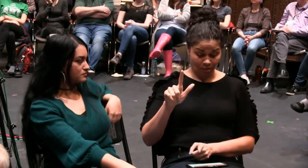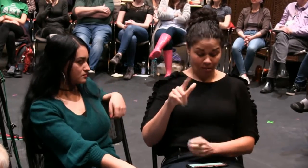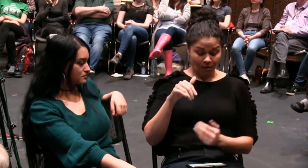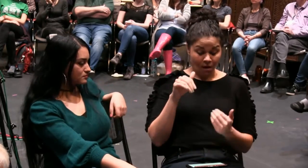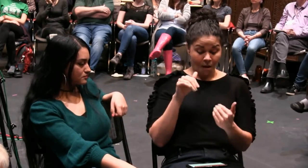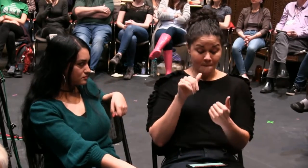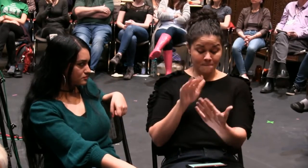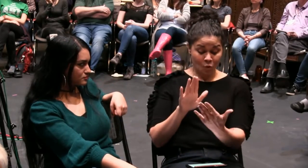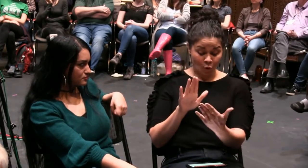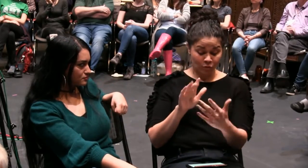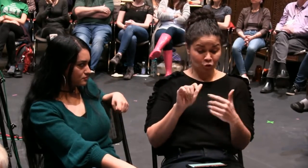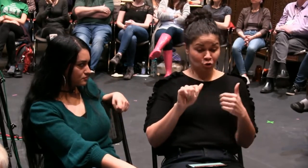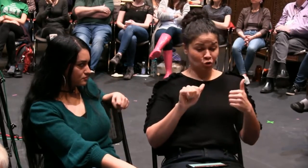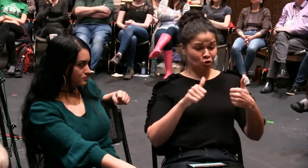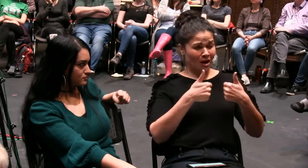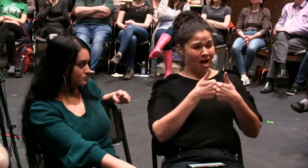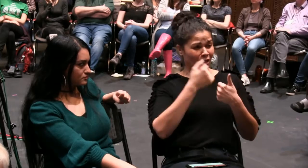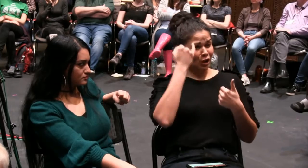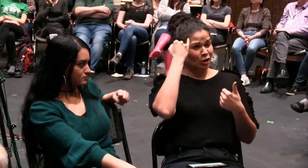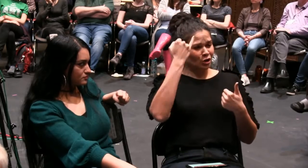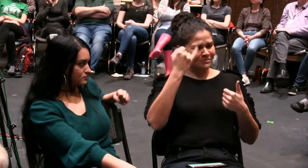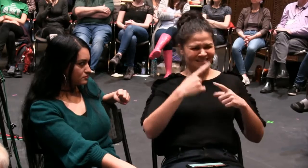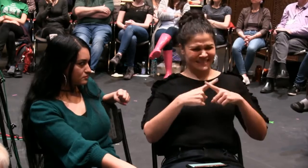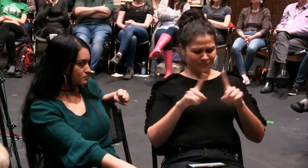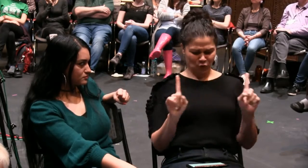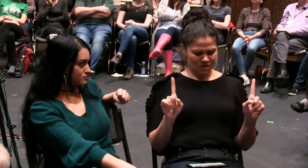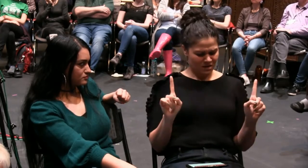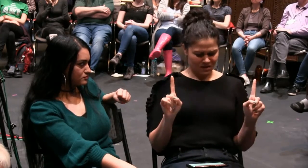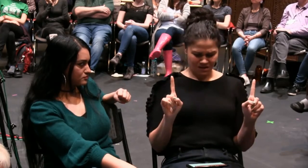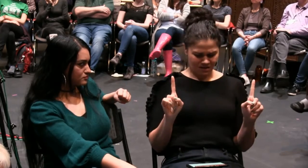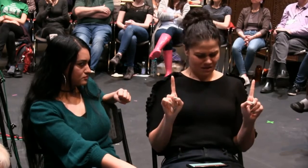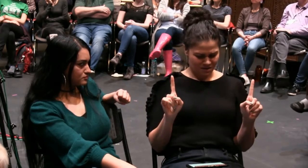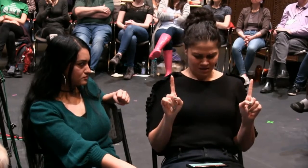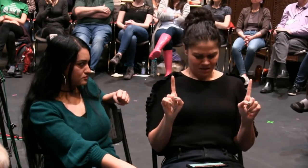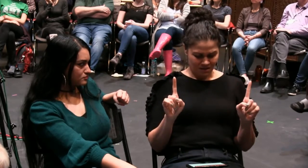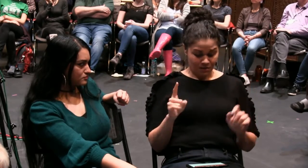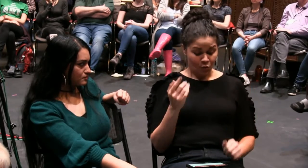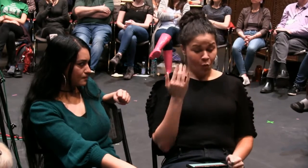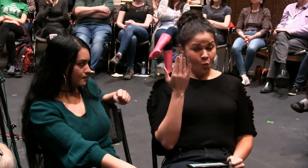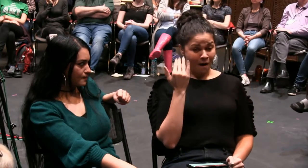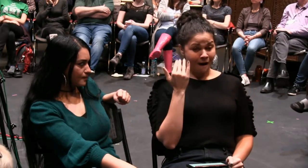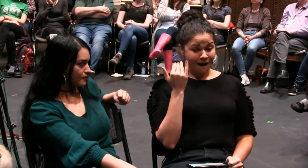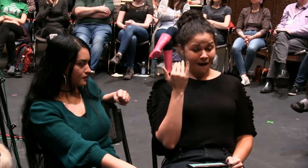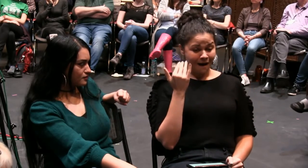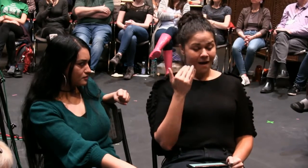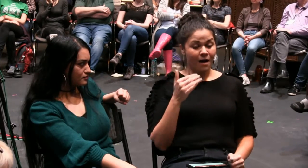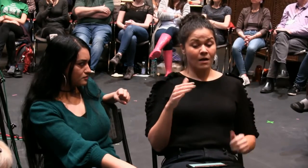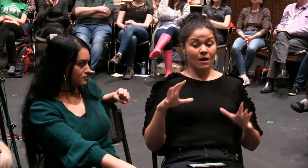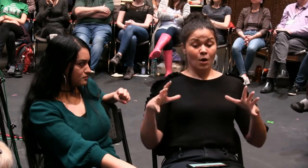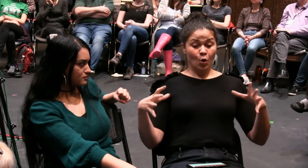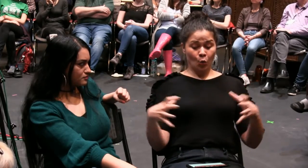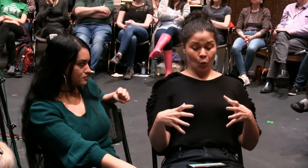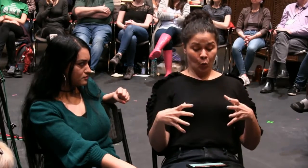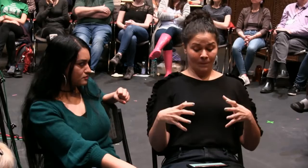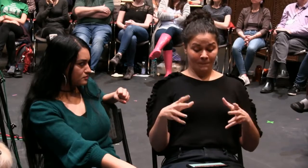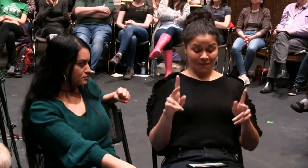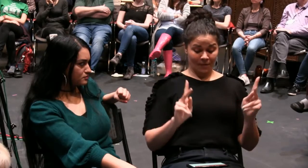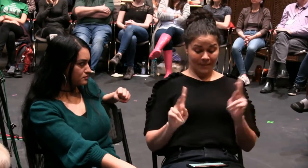The key word being different. On the other hand, the entire approach